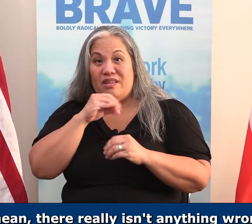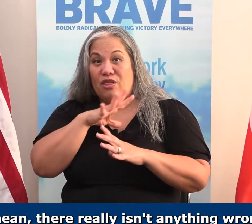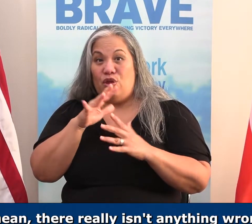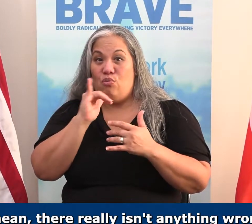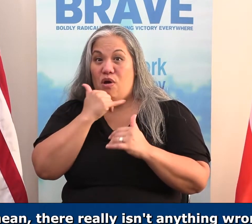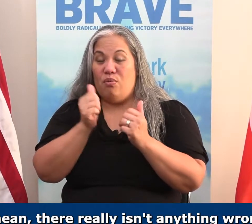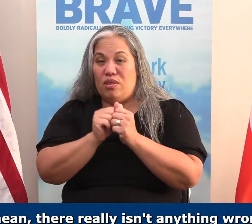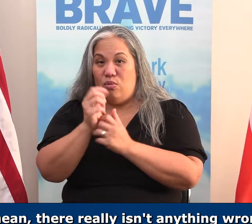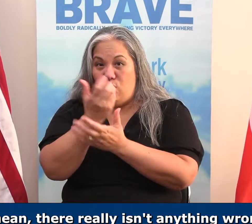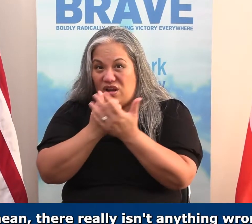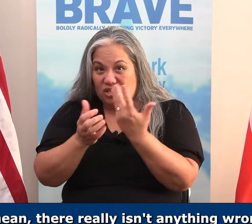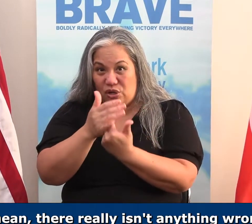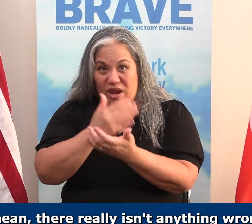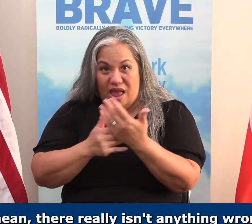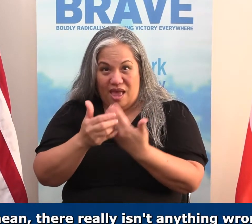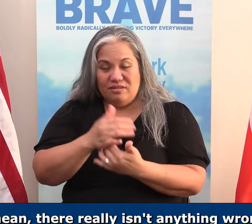anything wrong with washing your hands, is there?